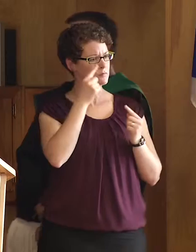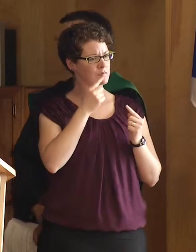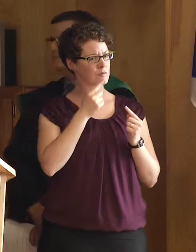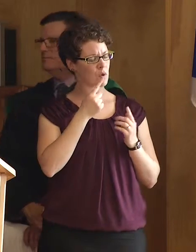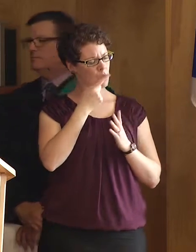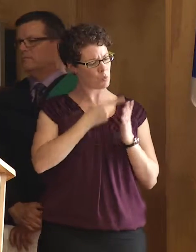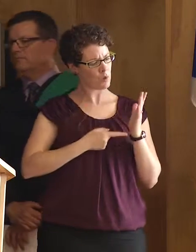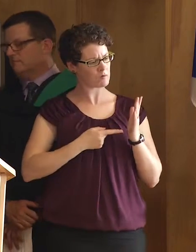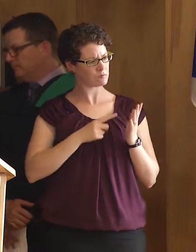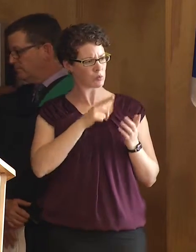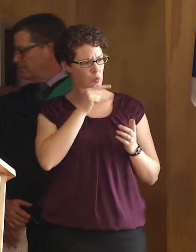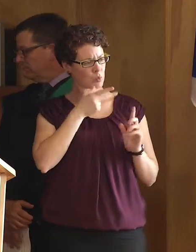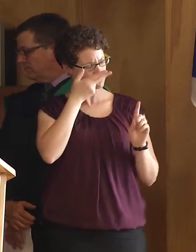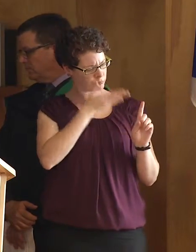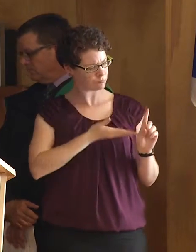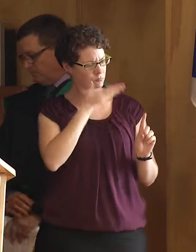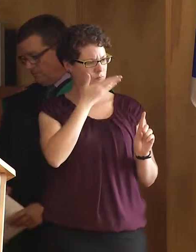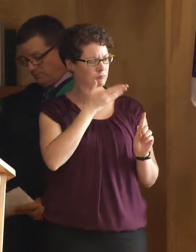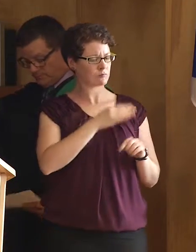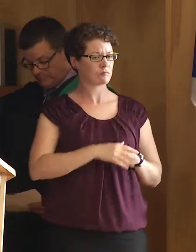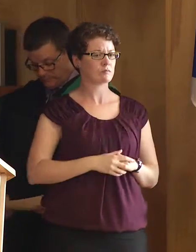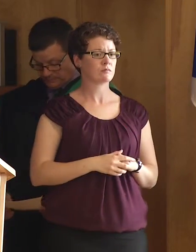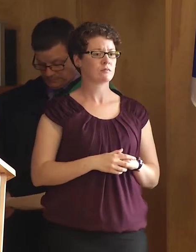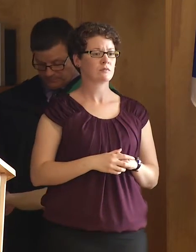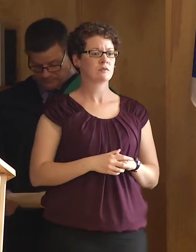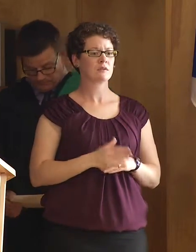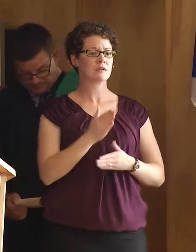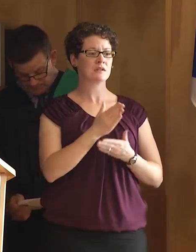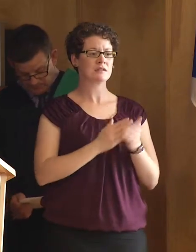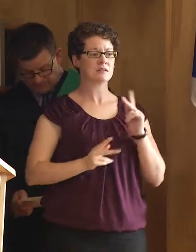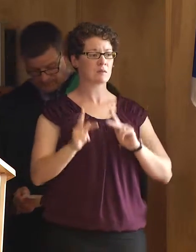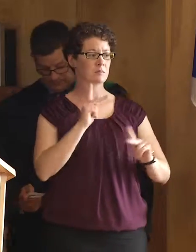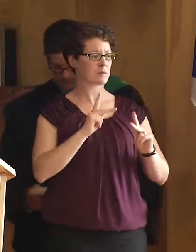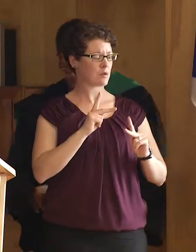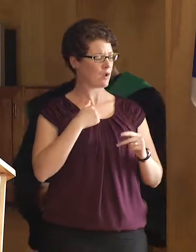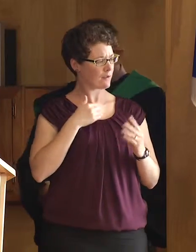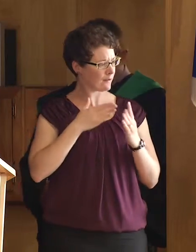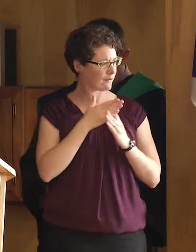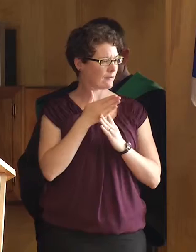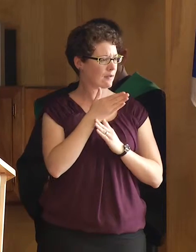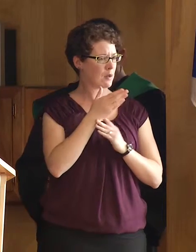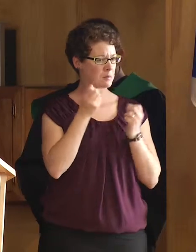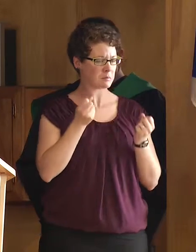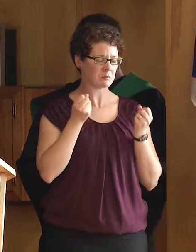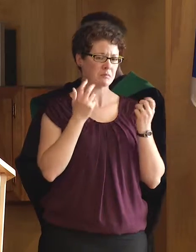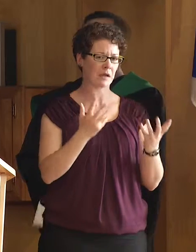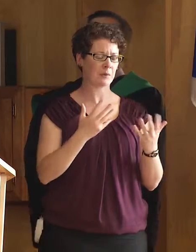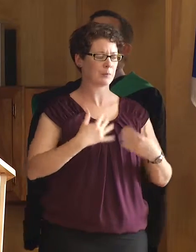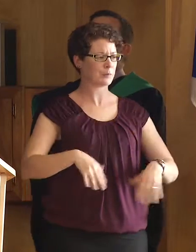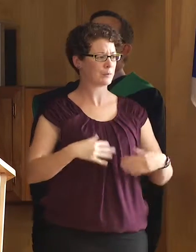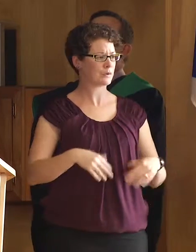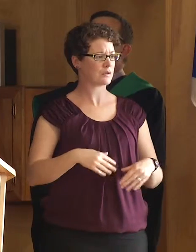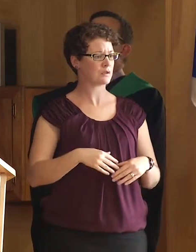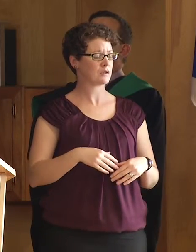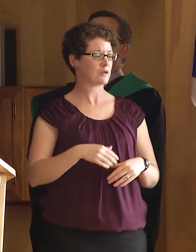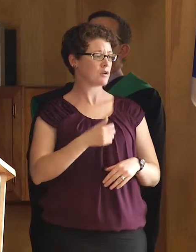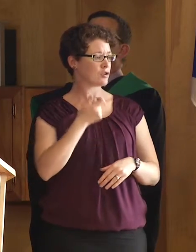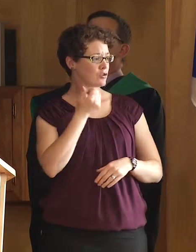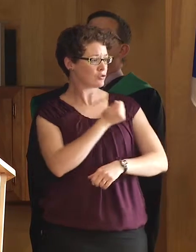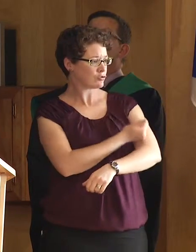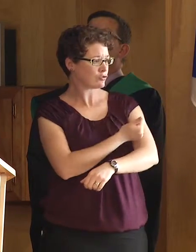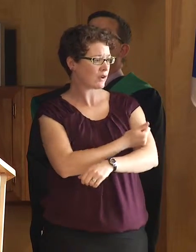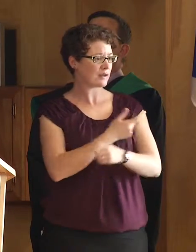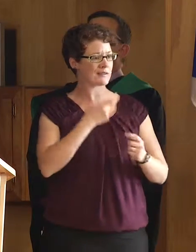defines you? There are those amongst us who have overcome many obstacles just to be here today, such as drug addiction,